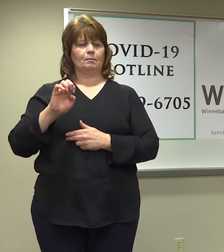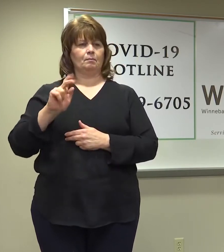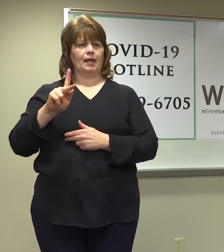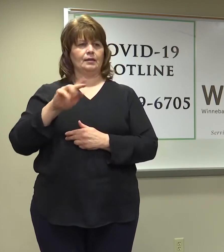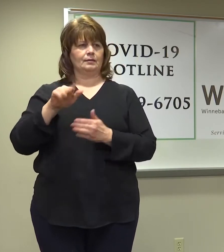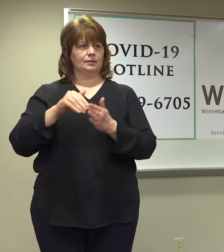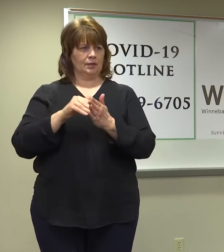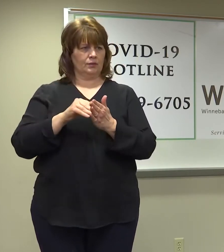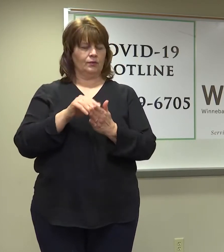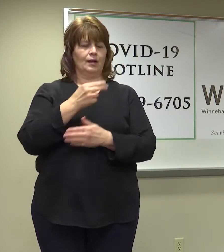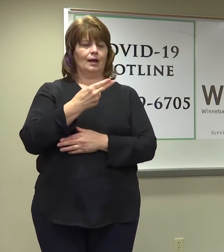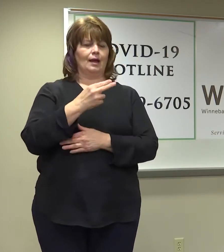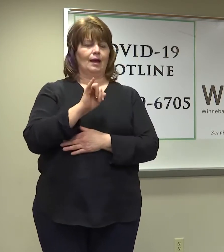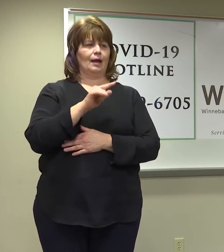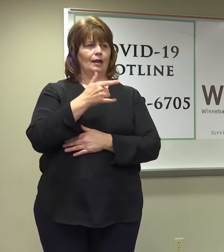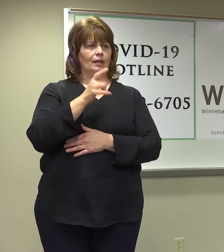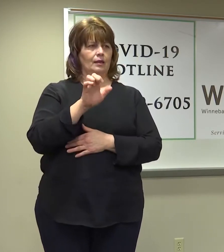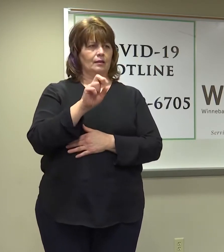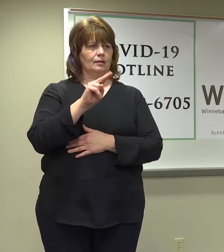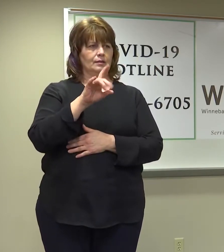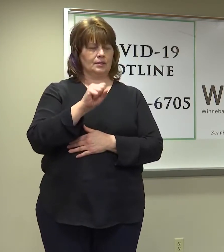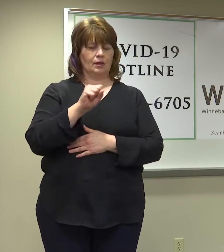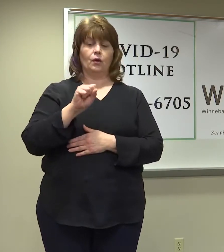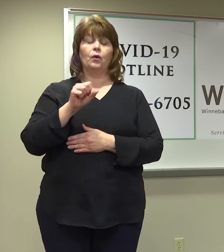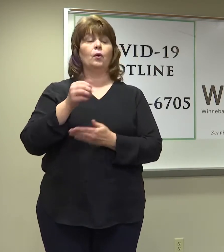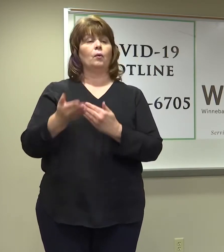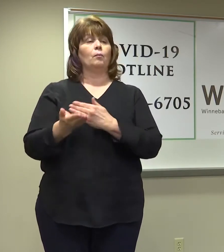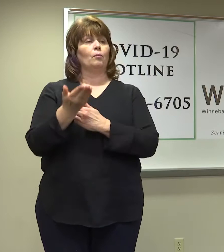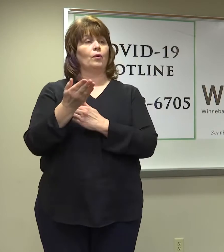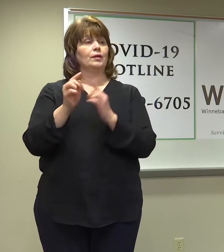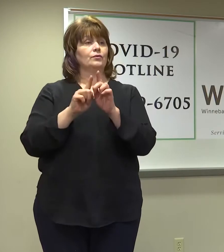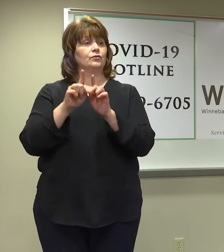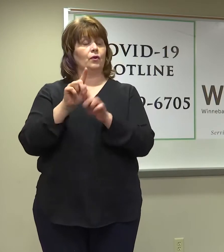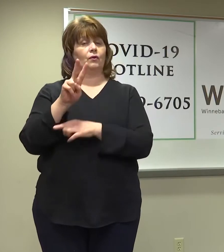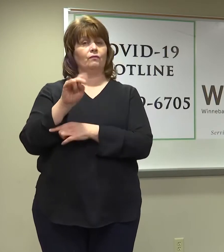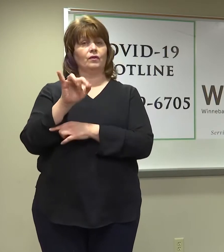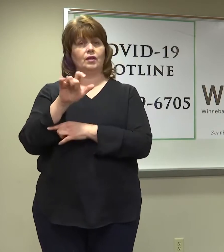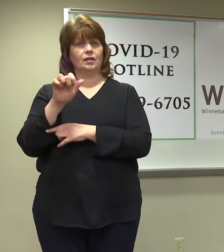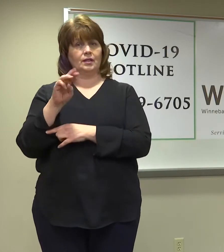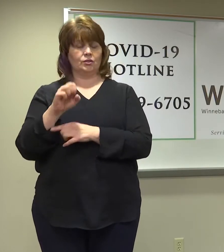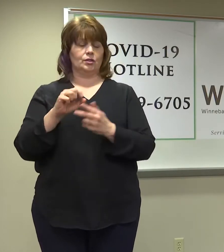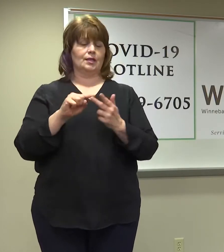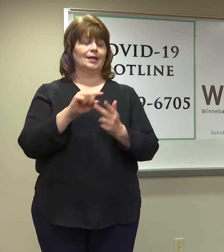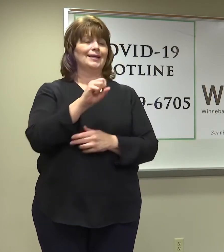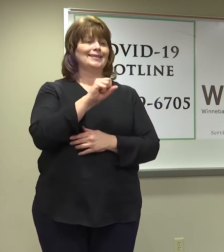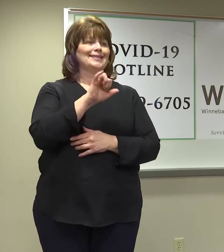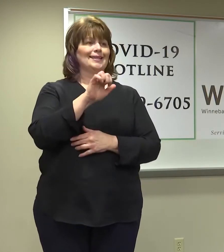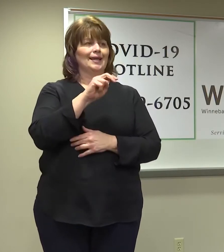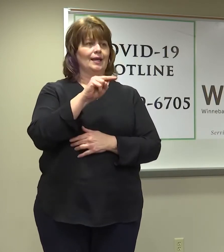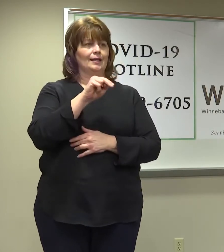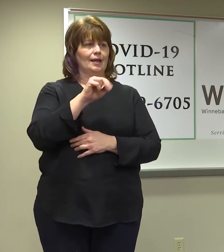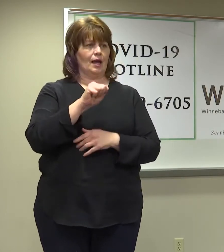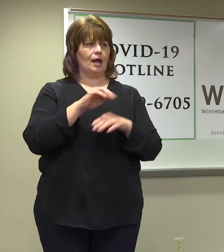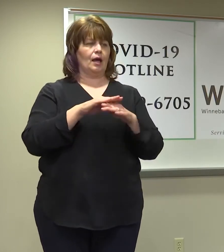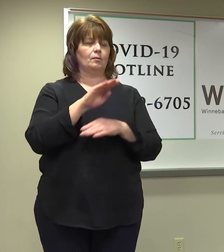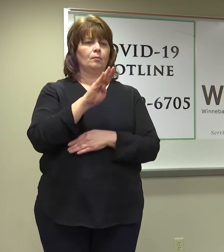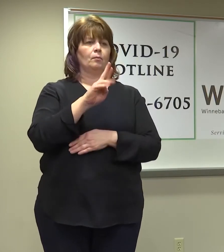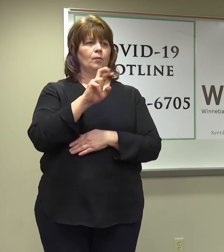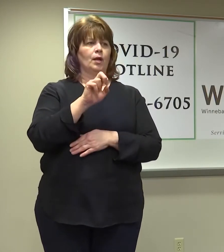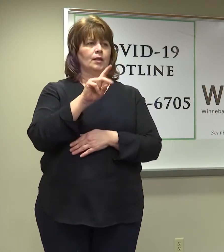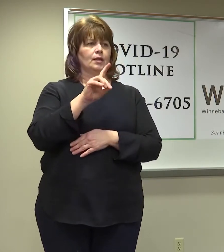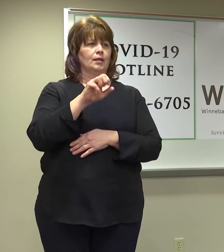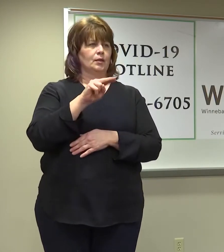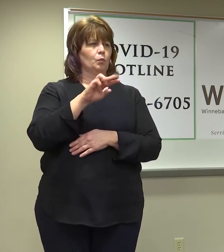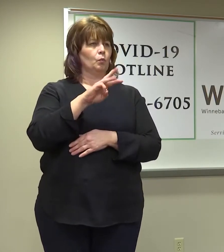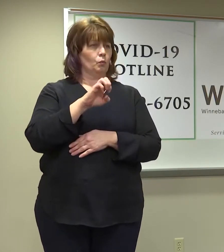Tulip Lane, Morningstar Village, Siena on Brendan Wood, and the Winnebago County Juvenile Detention